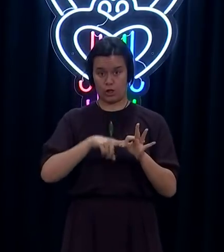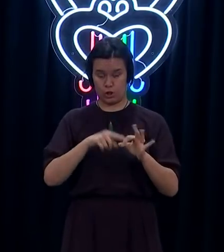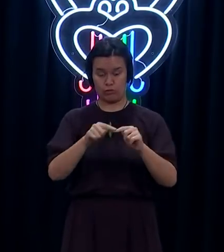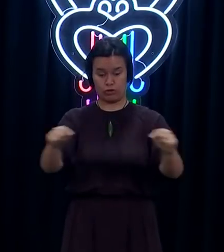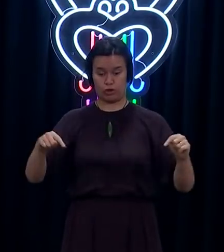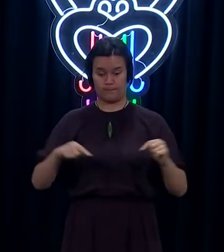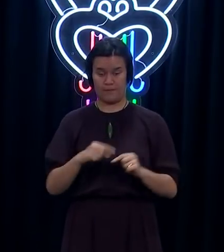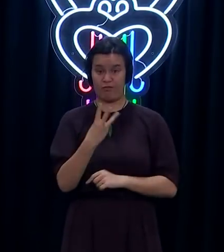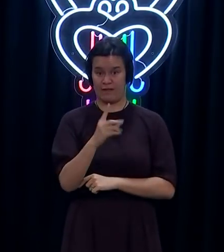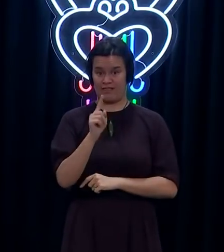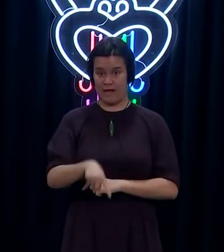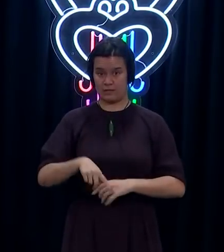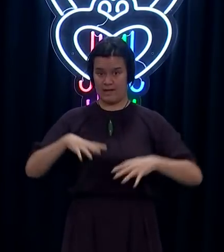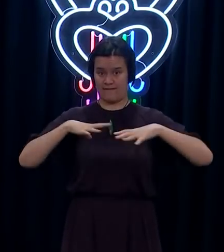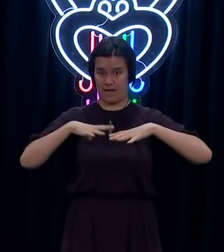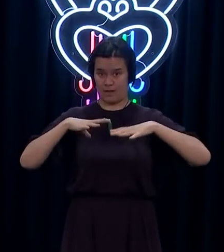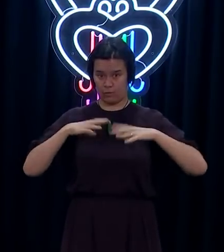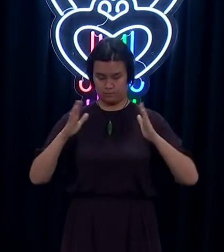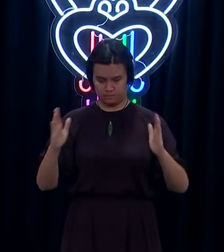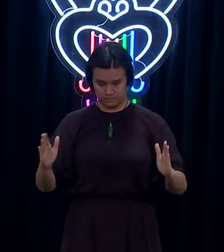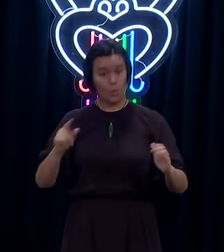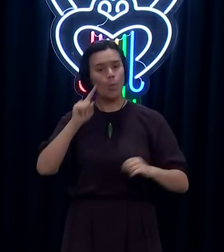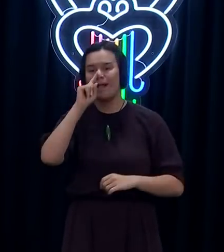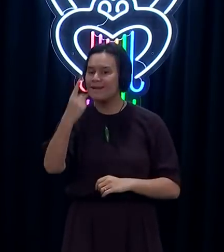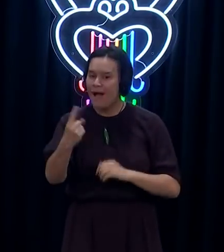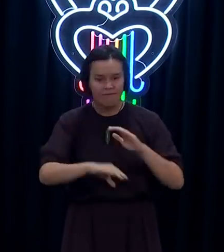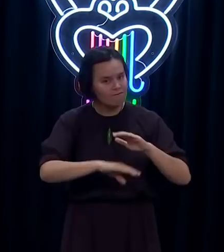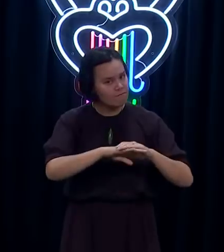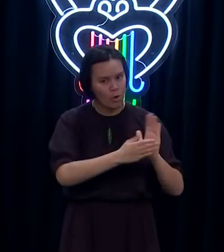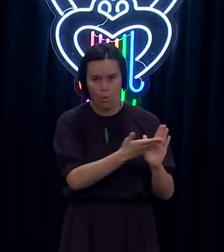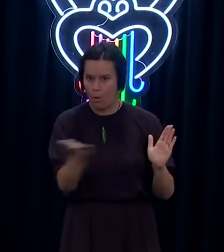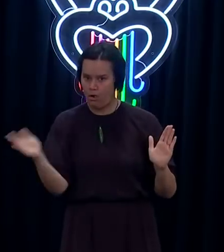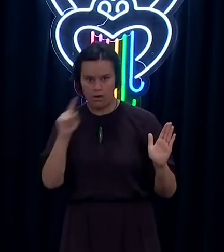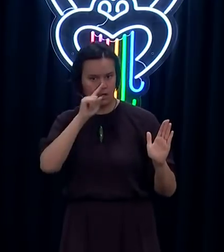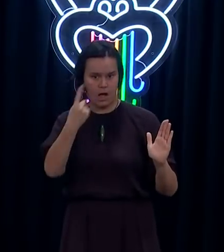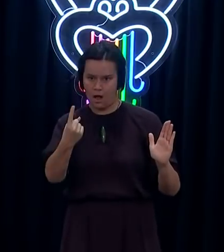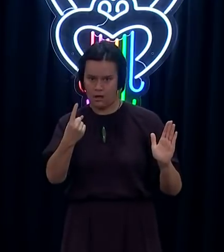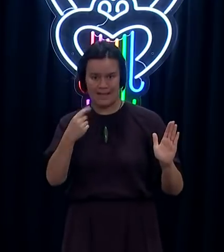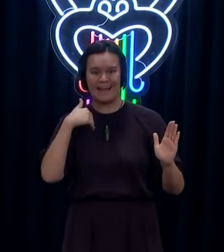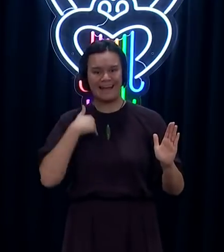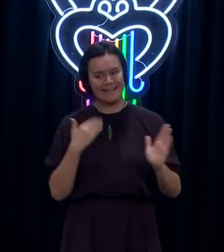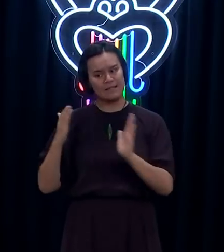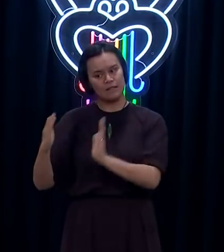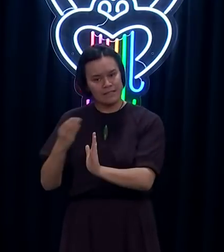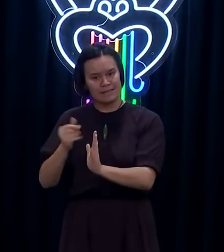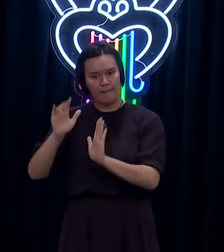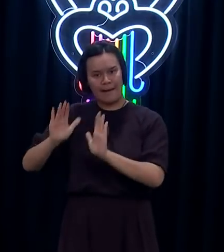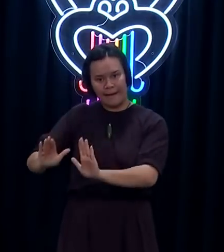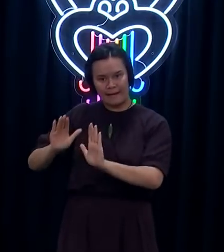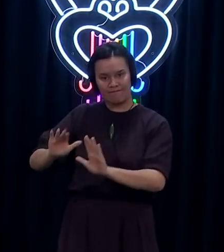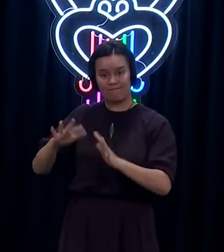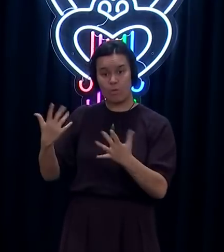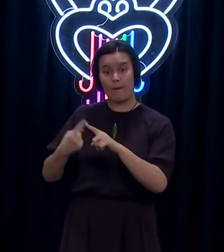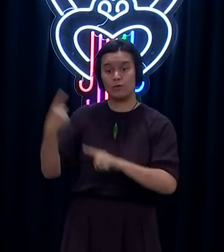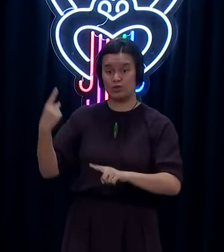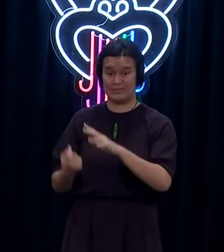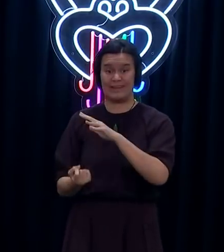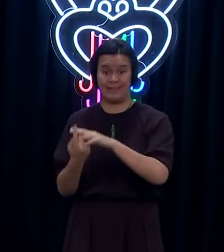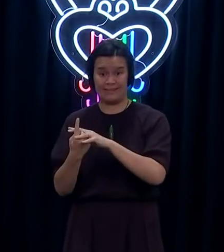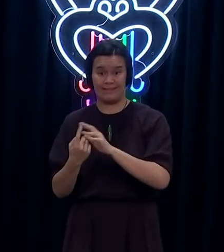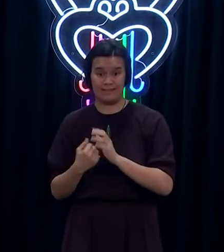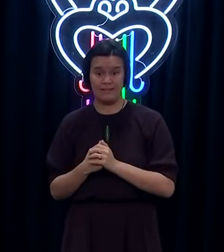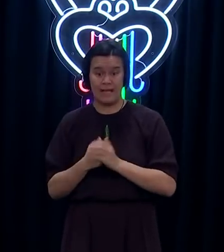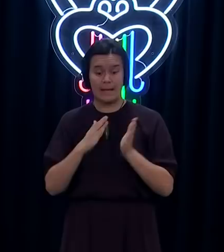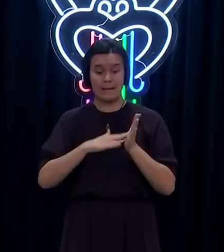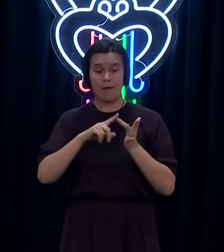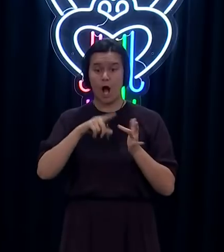outbreak, why it's important that we still have some availability for emergency situations. We have, the whole purpose of MIQ